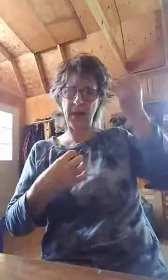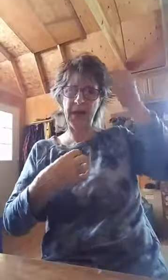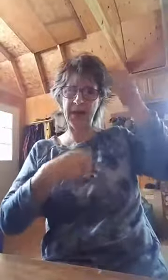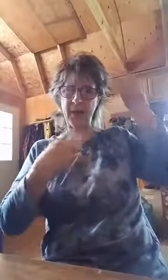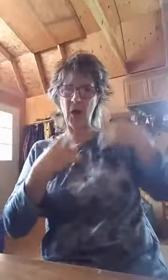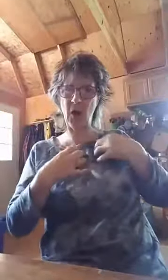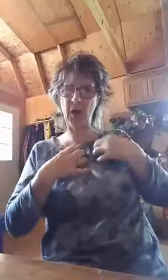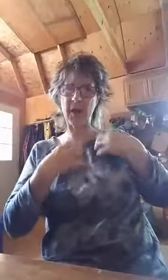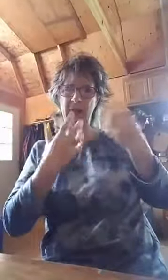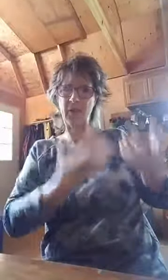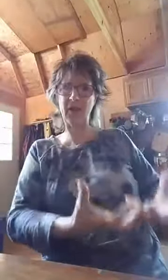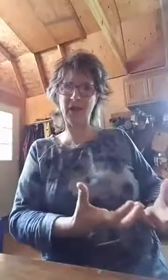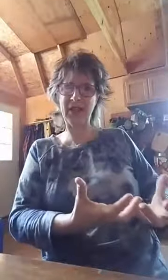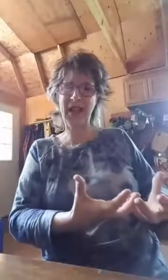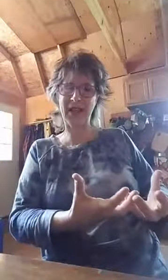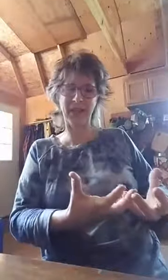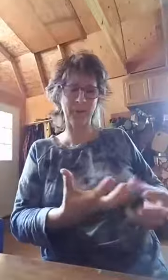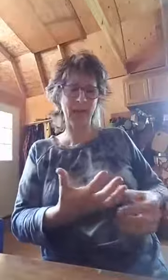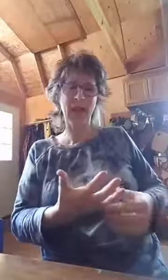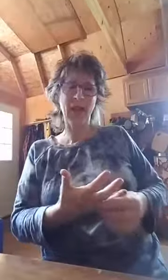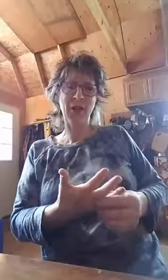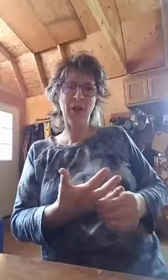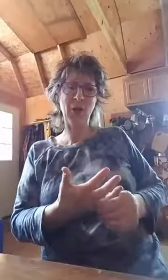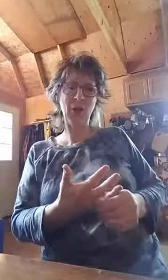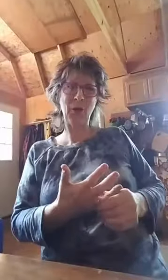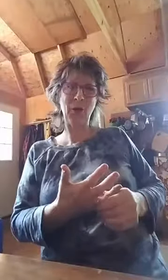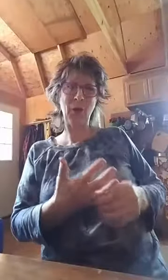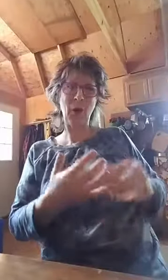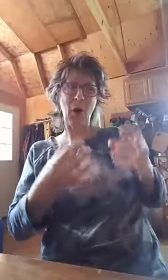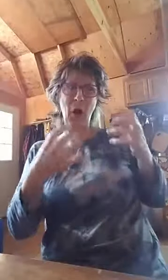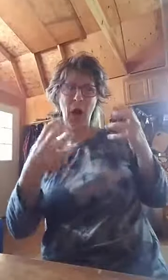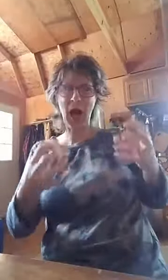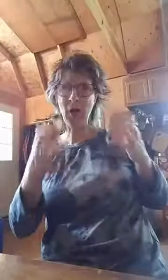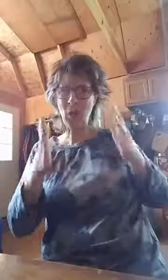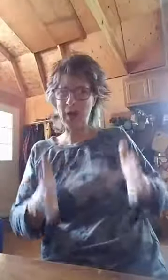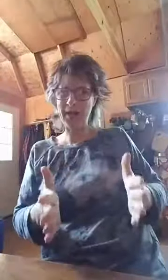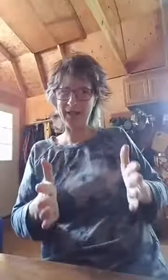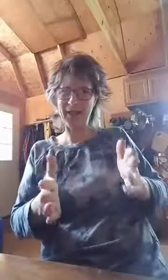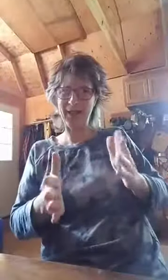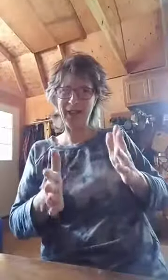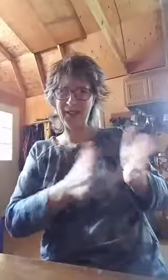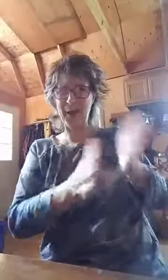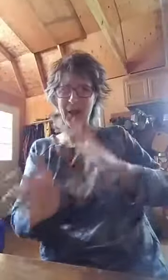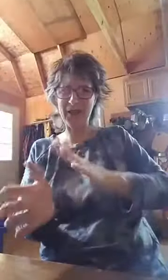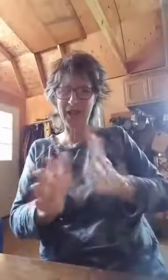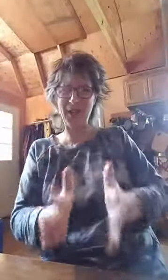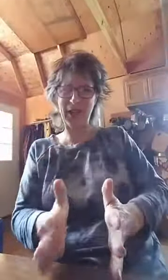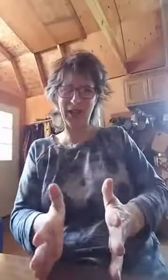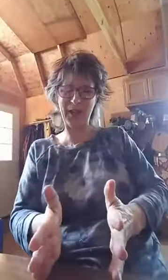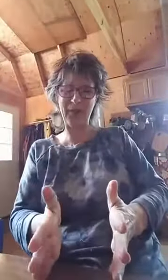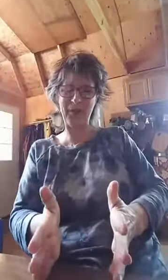my head and my heart to have understanding. So I want, okay, so I'm on a sidetrack here, but